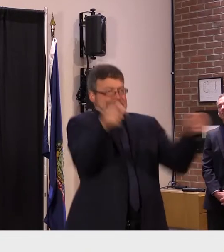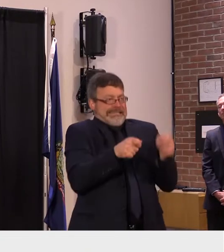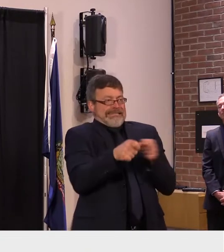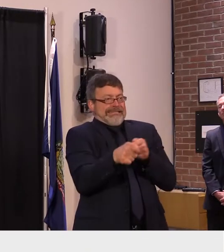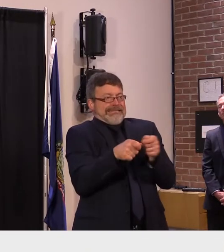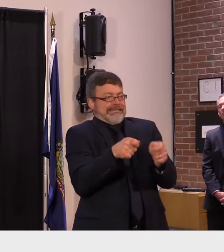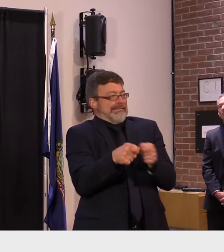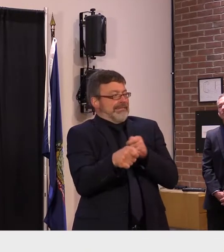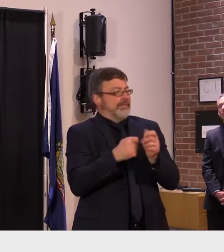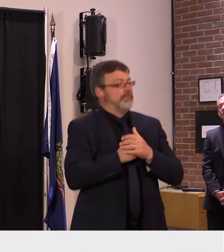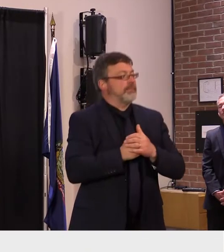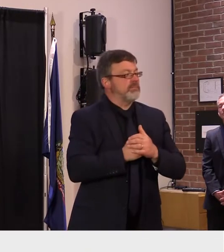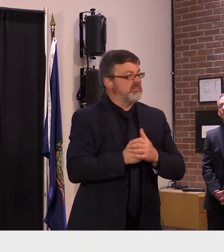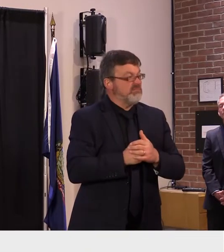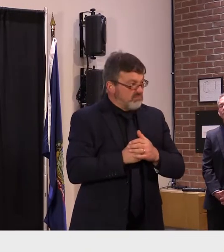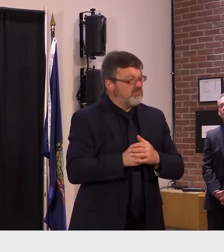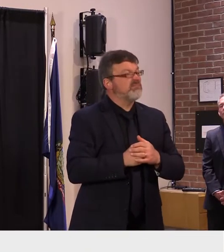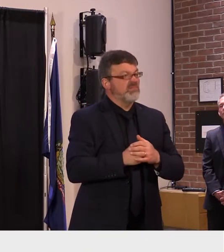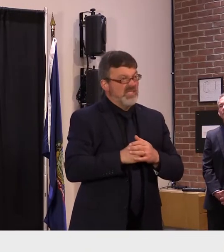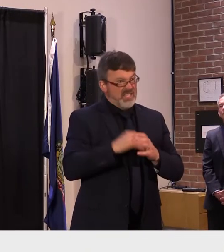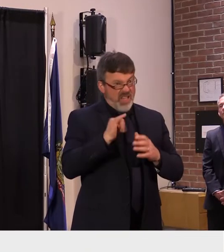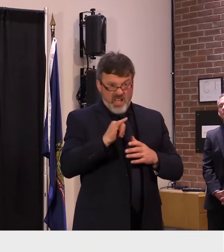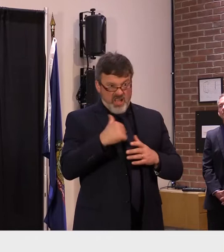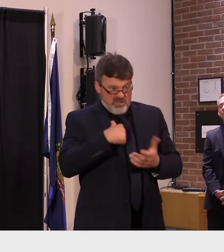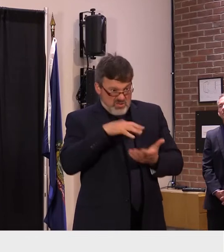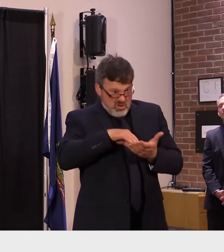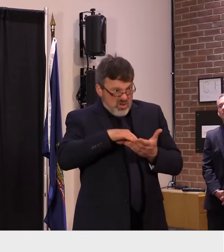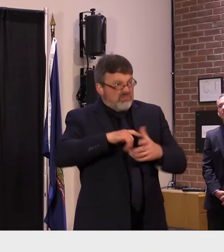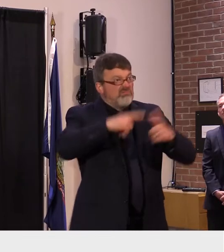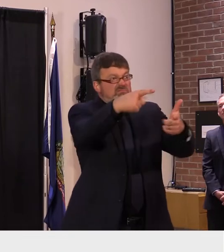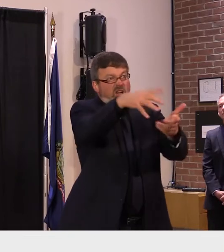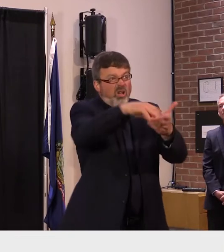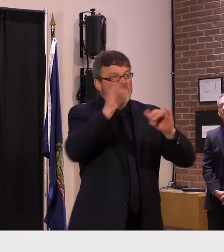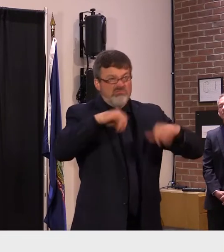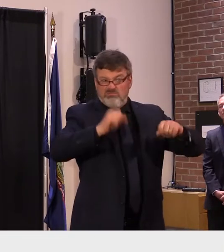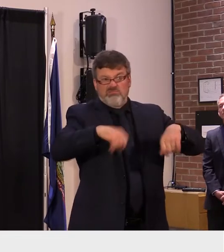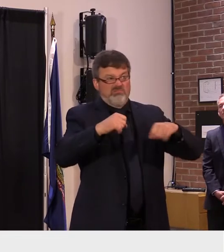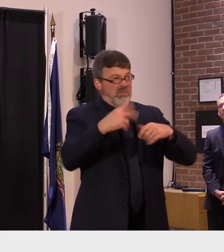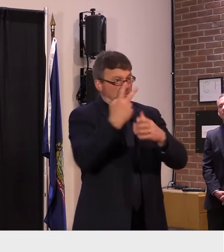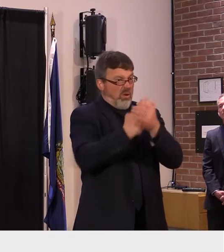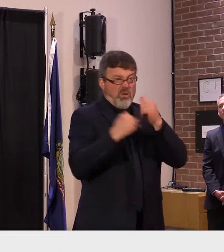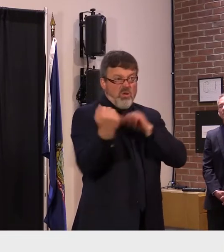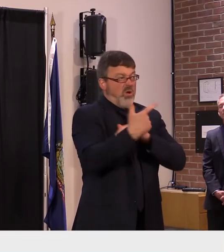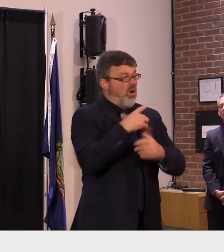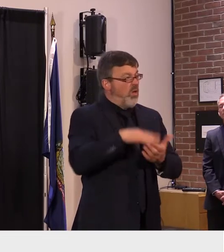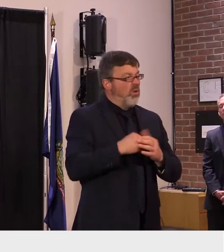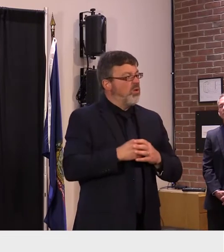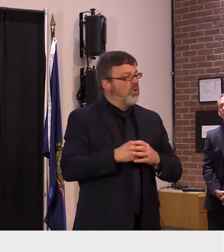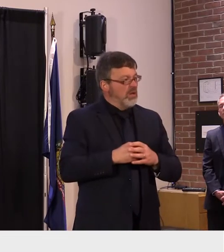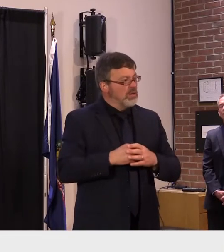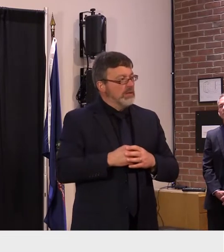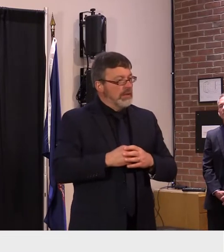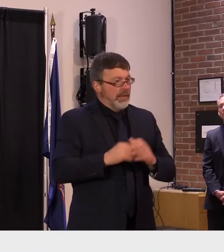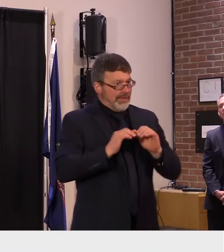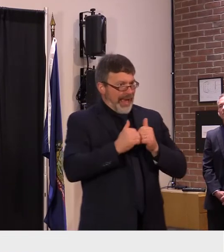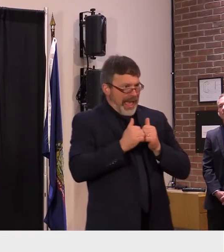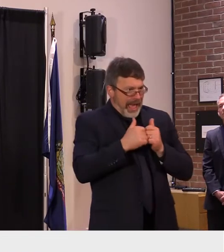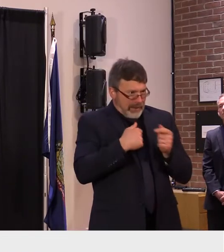the other thing that we've learned is the impacts that the mitigation strategies have actually had on vermonters and vermonters lives